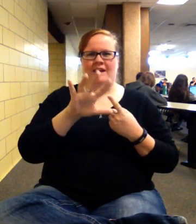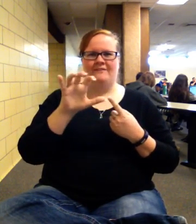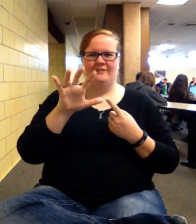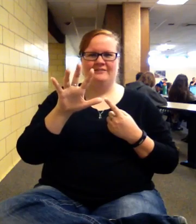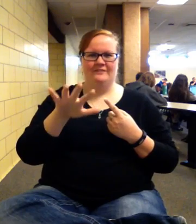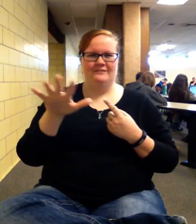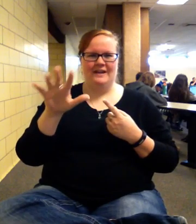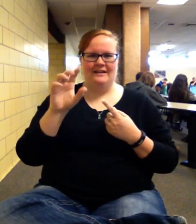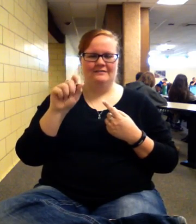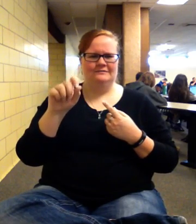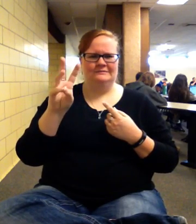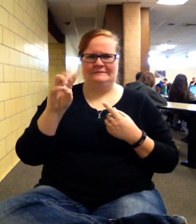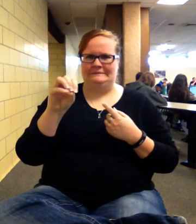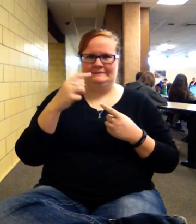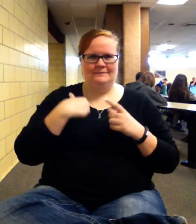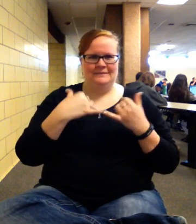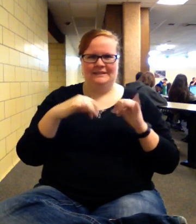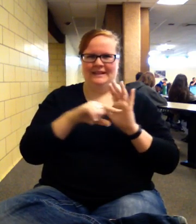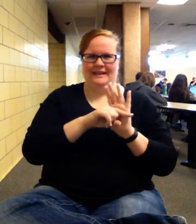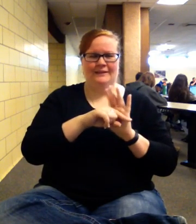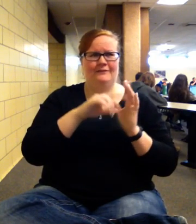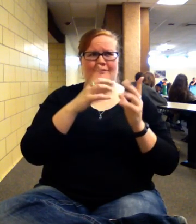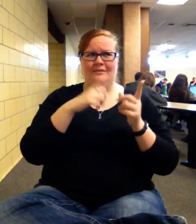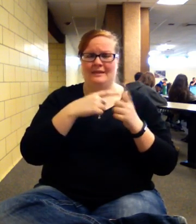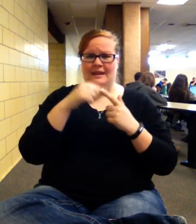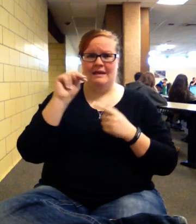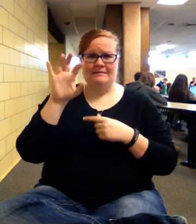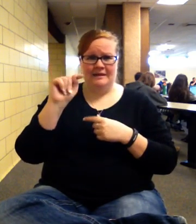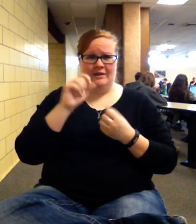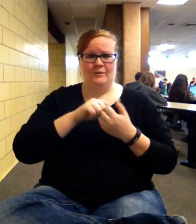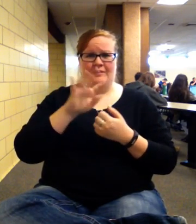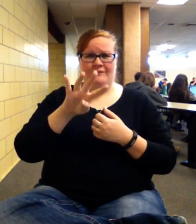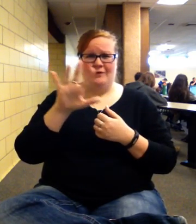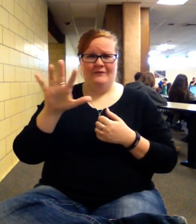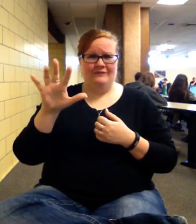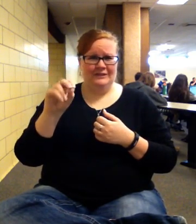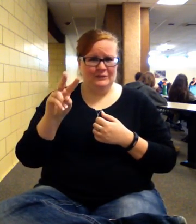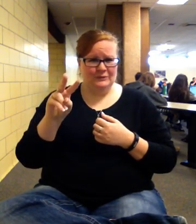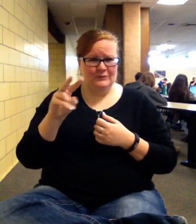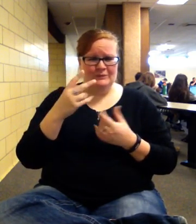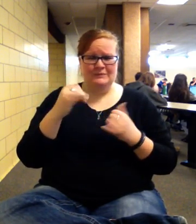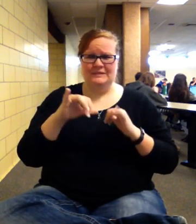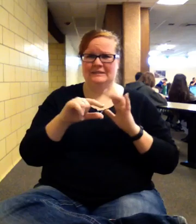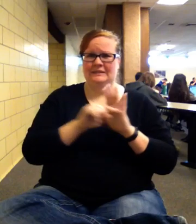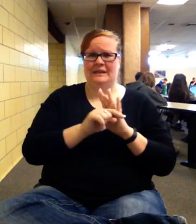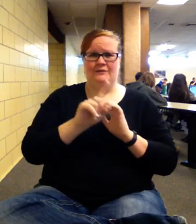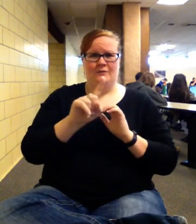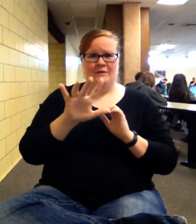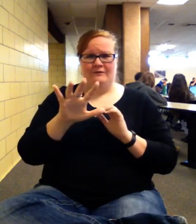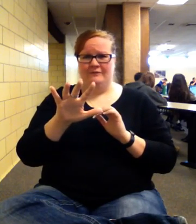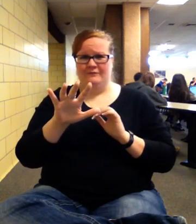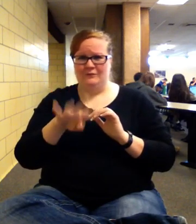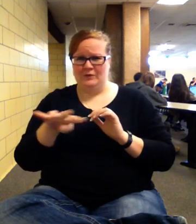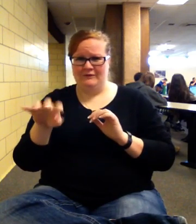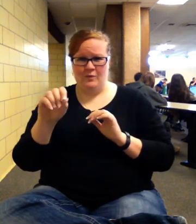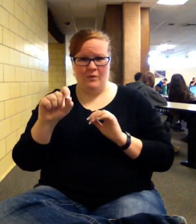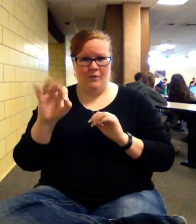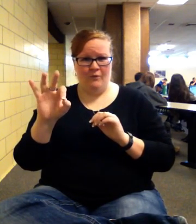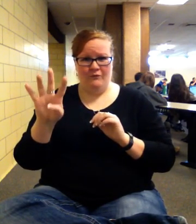Then I net that with the 411.52. I'm still negative 144.04. Net that